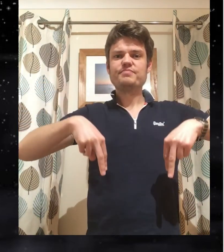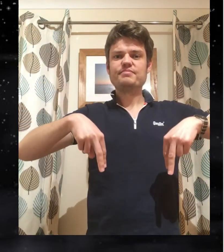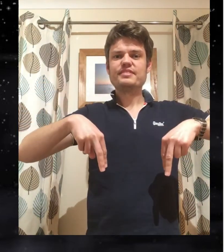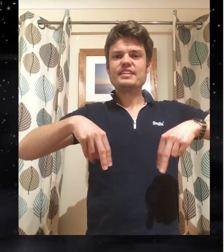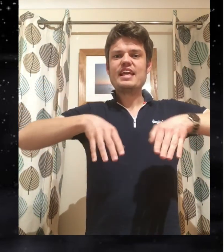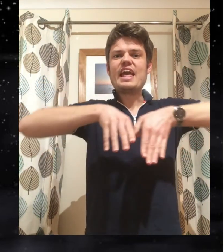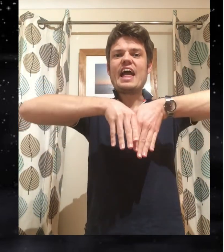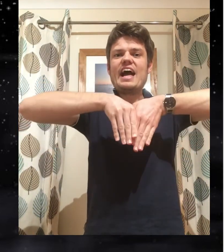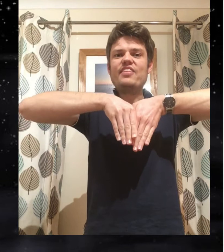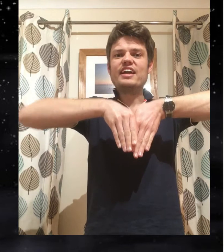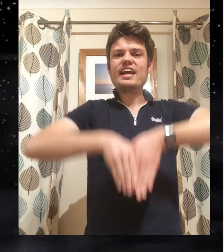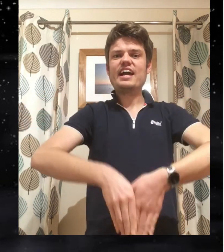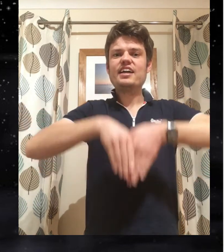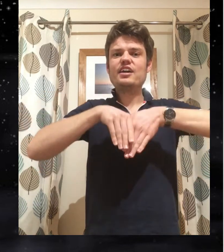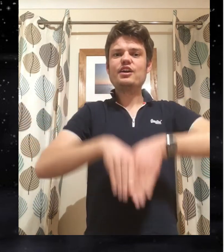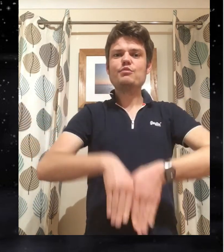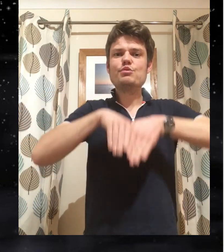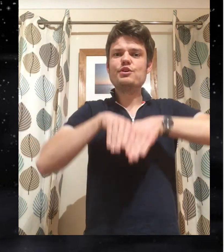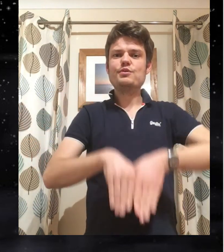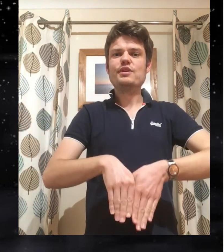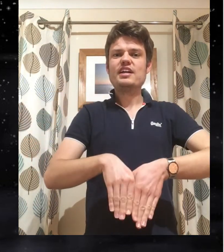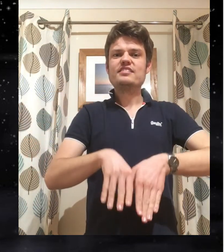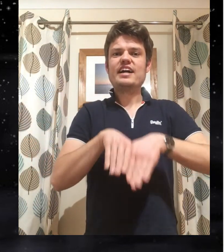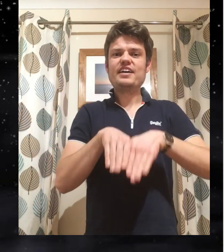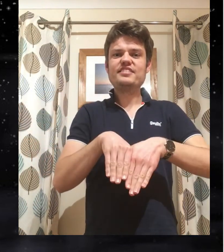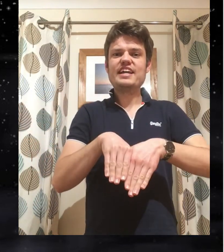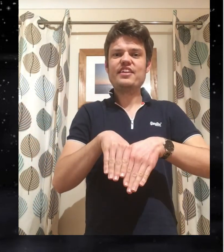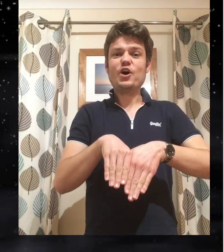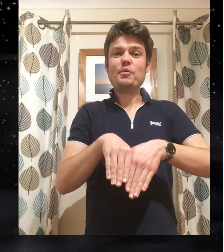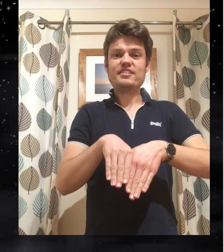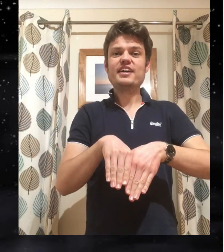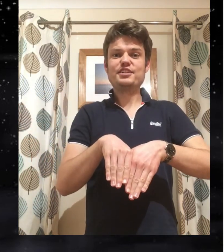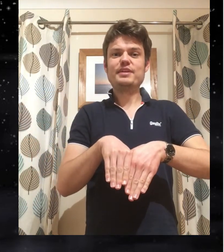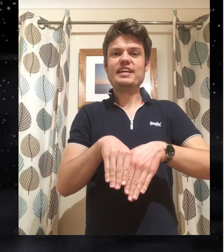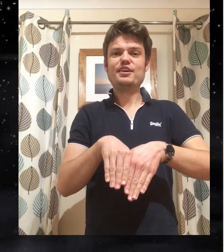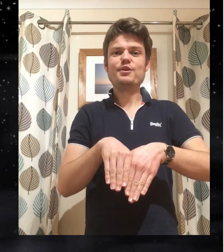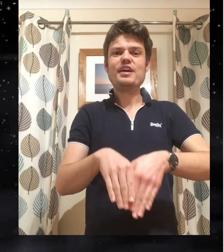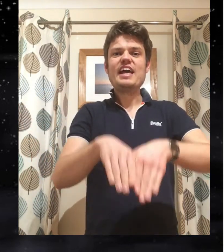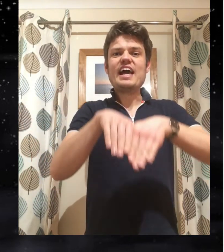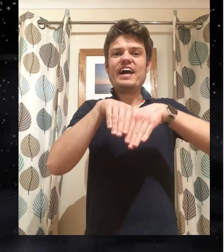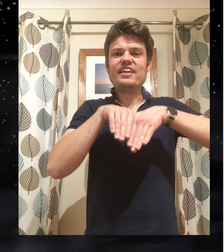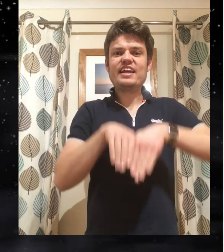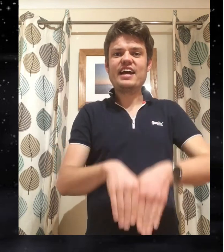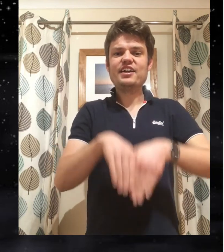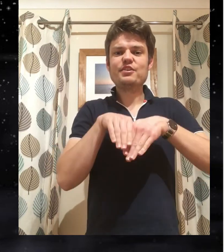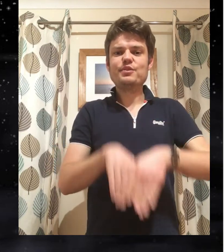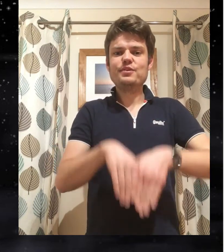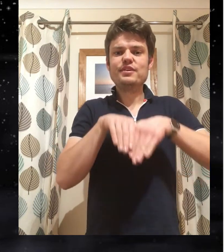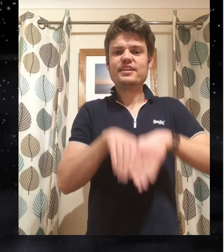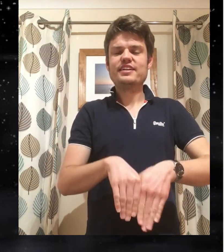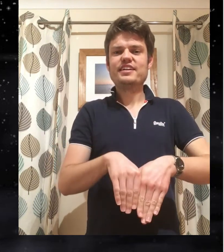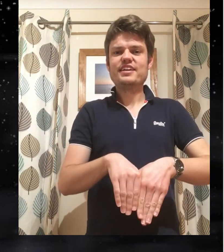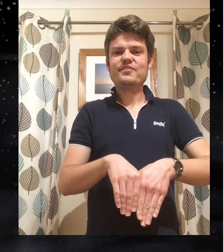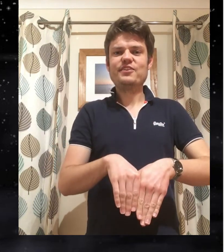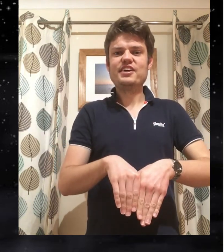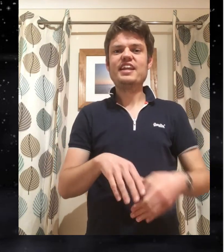and the kangaroo so hands together almost like a jumping kangaroo and the kangaroo